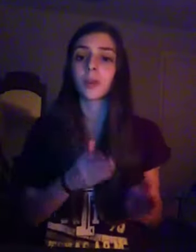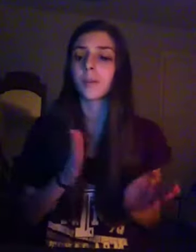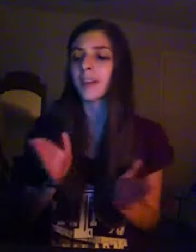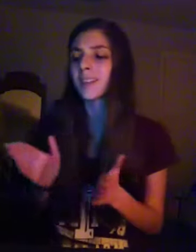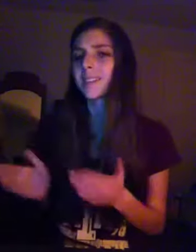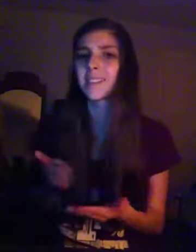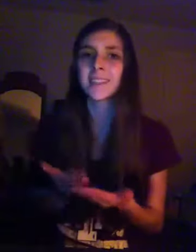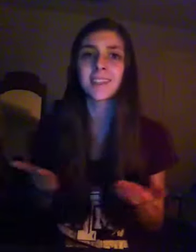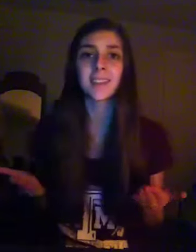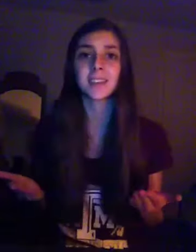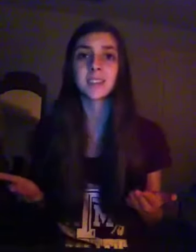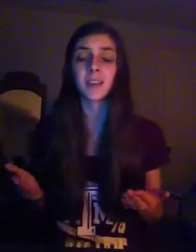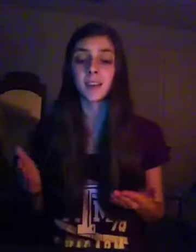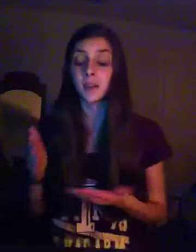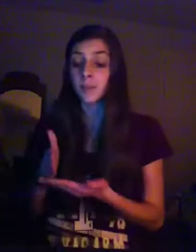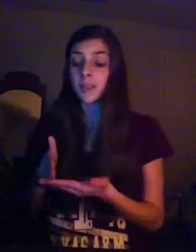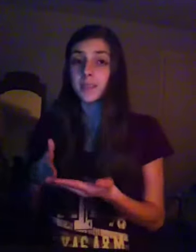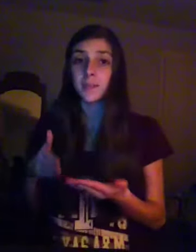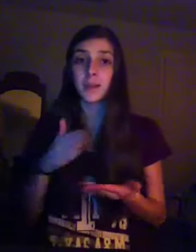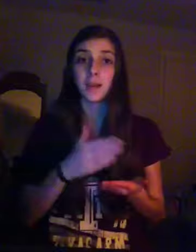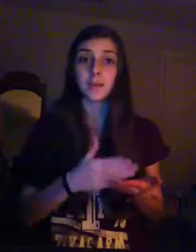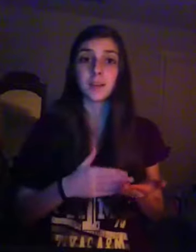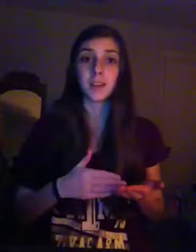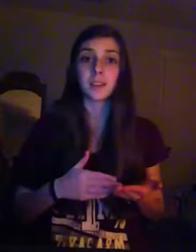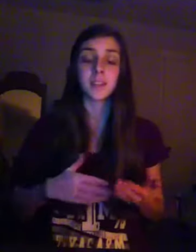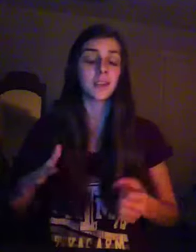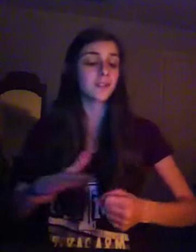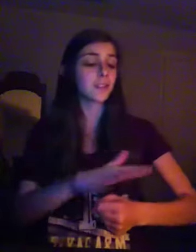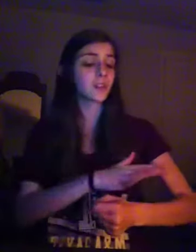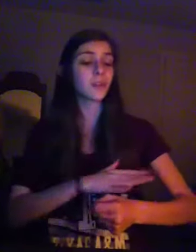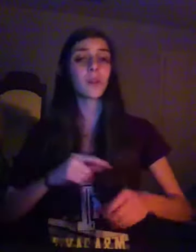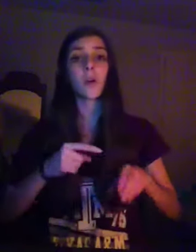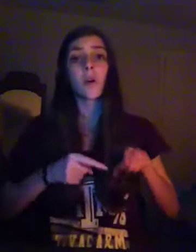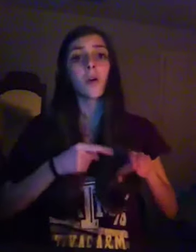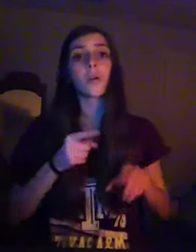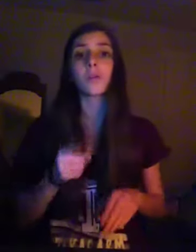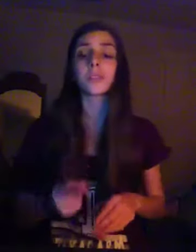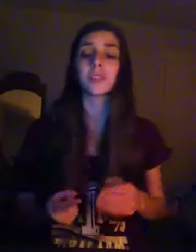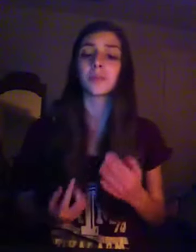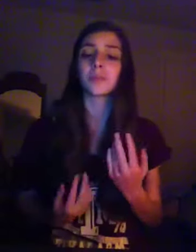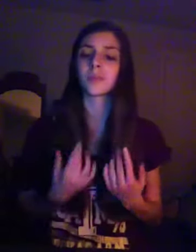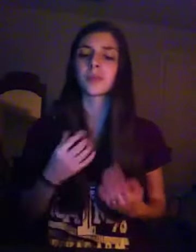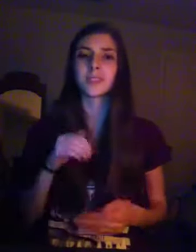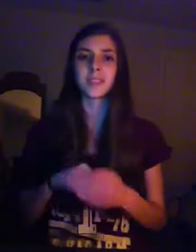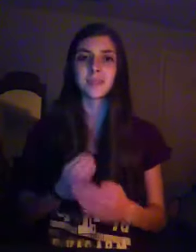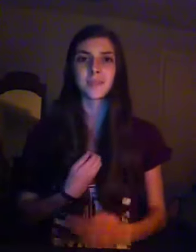abandoned things Piece by piece, he filled the holes that you burned in